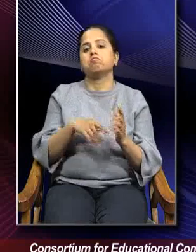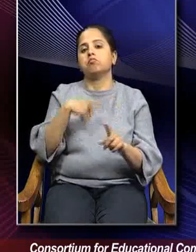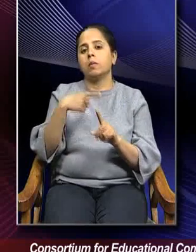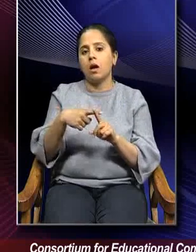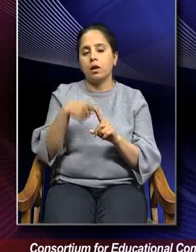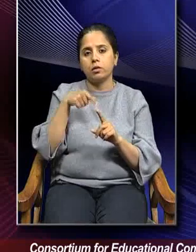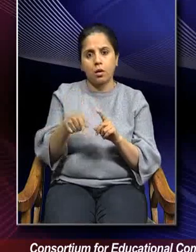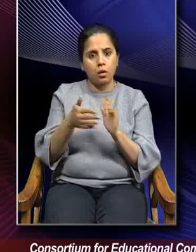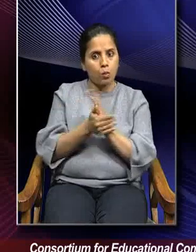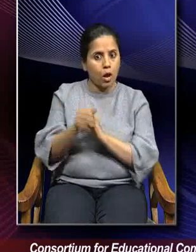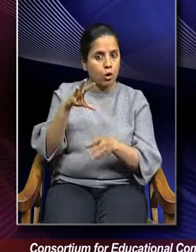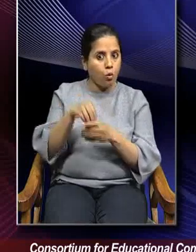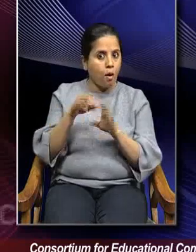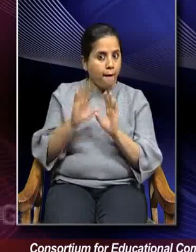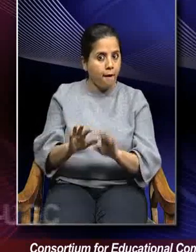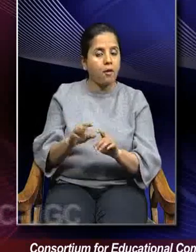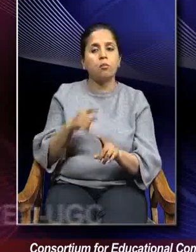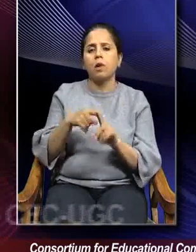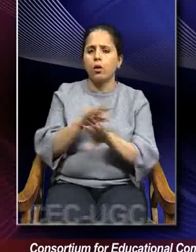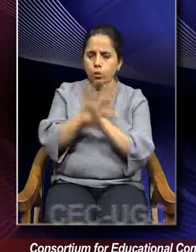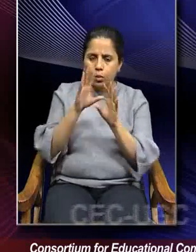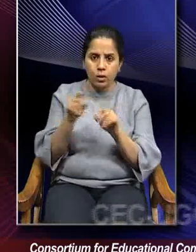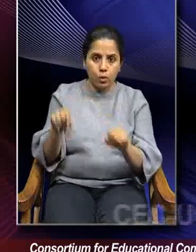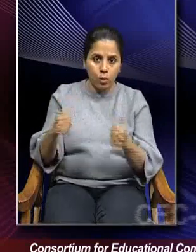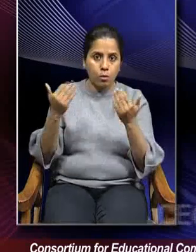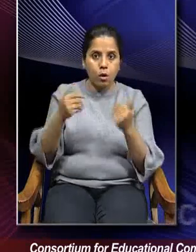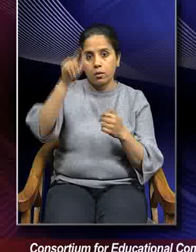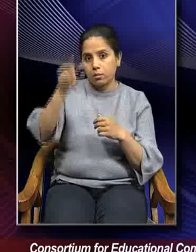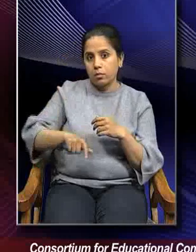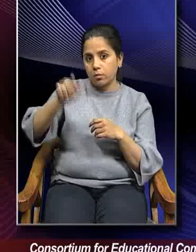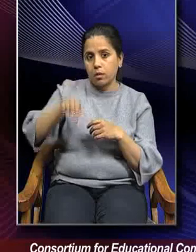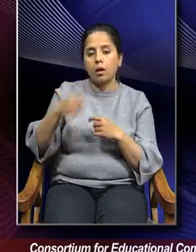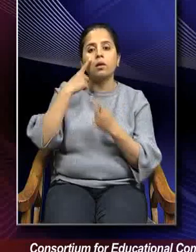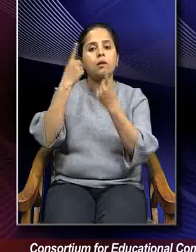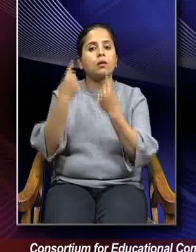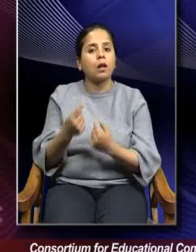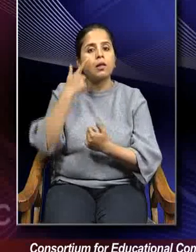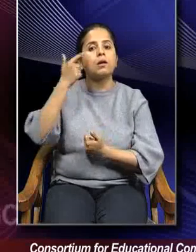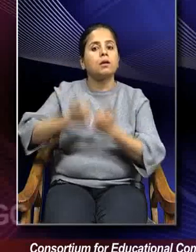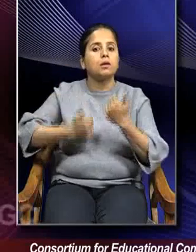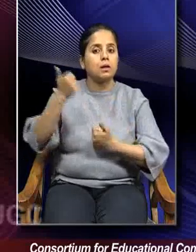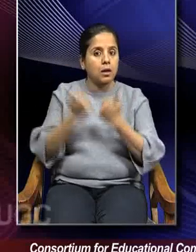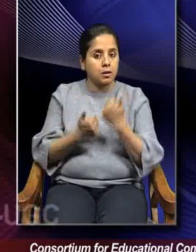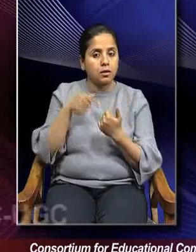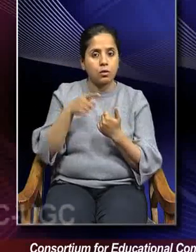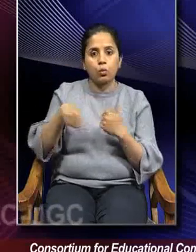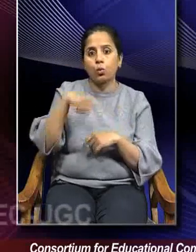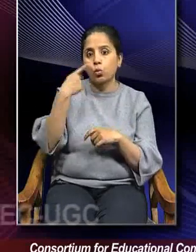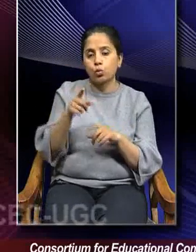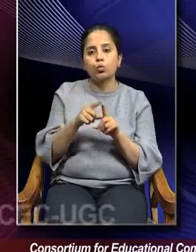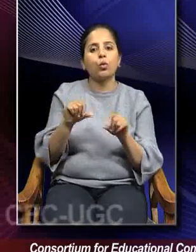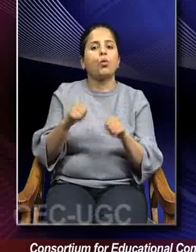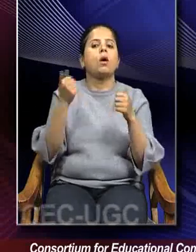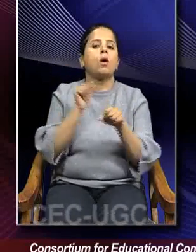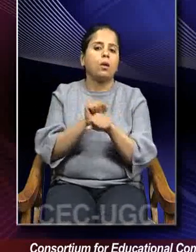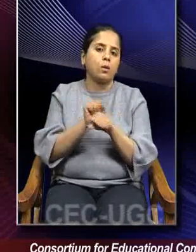competence is concerned. And the overall ability of an employee is examined, tested, and judged by the capacity to do work,